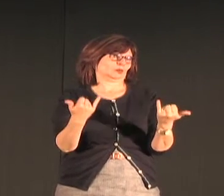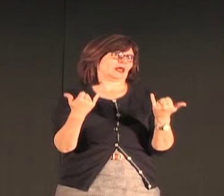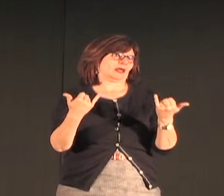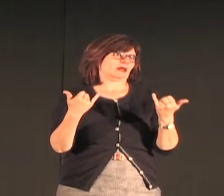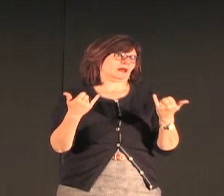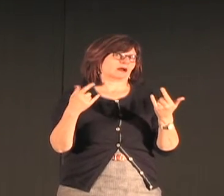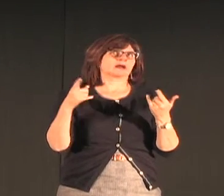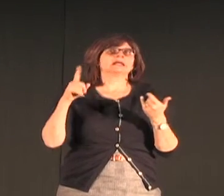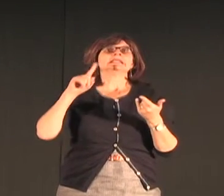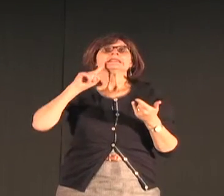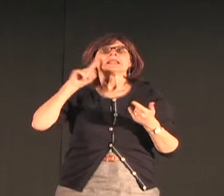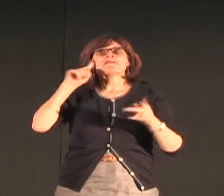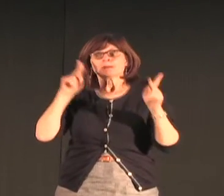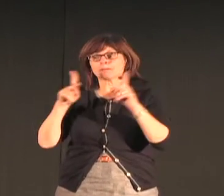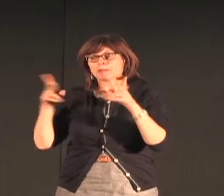And that's what I'm going to focus on this evening.